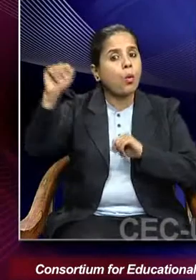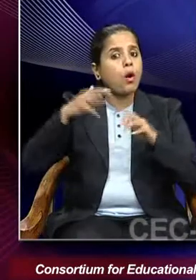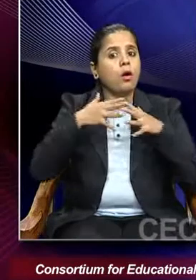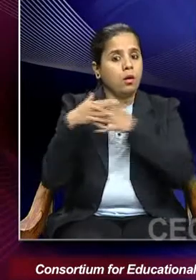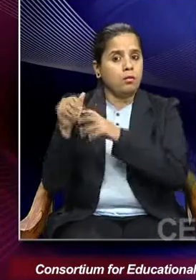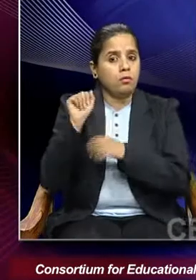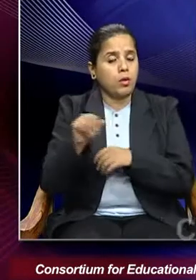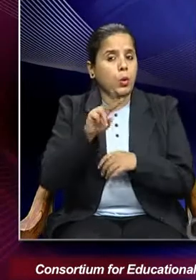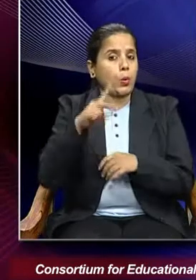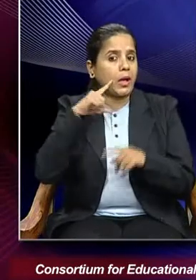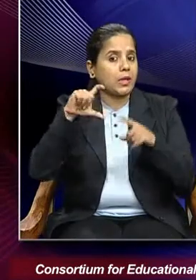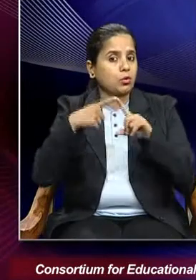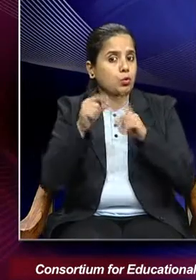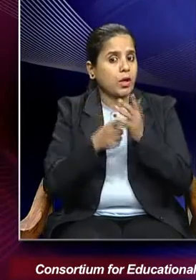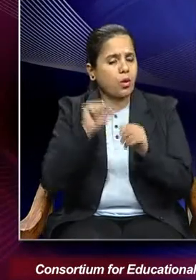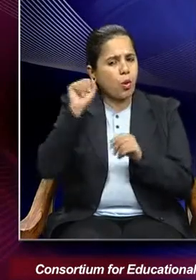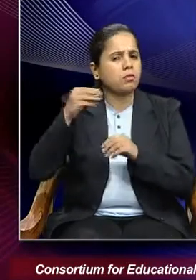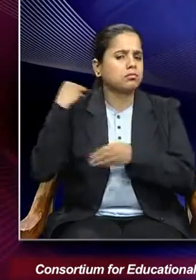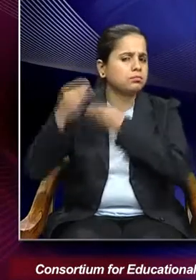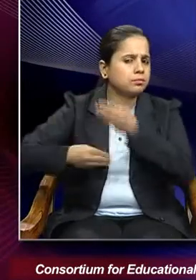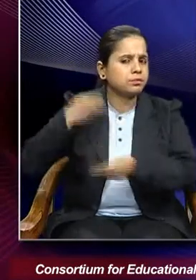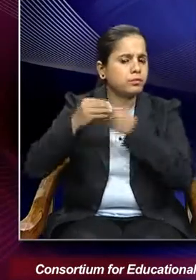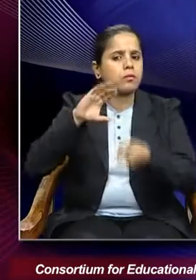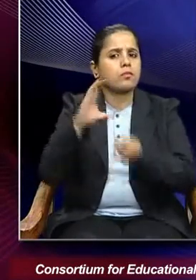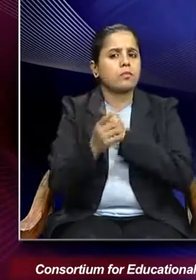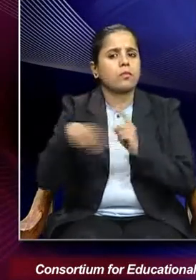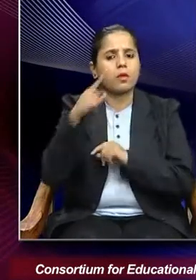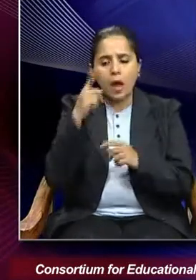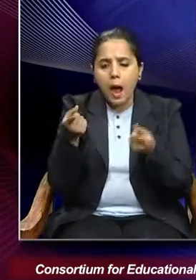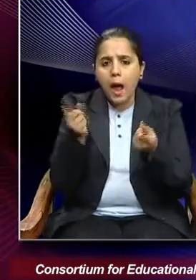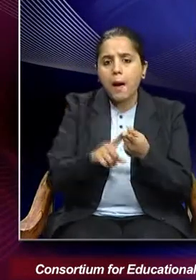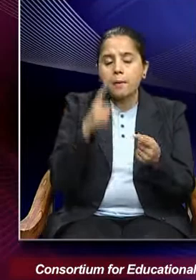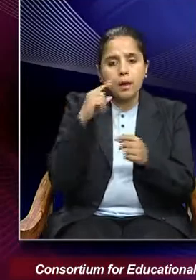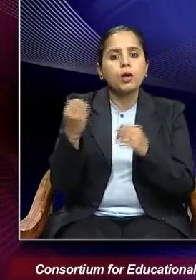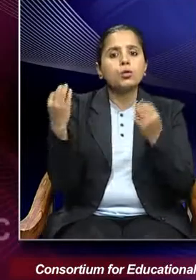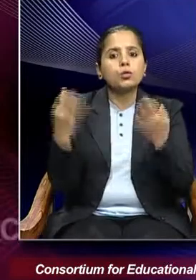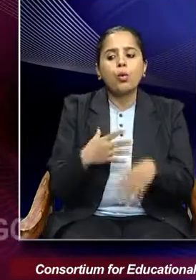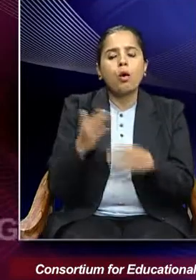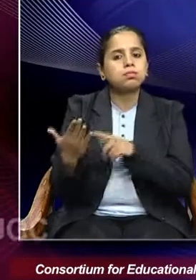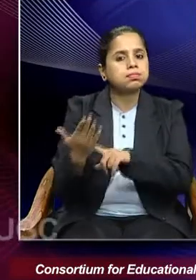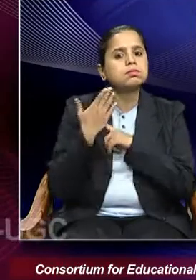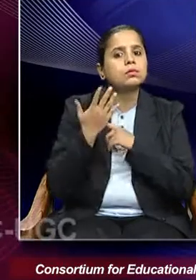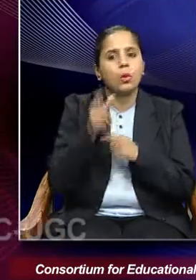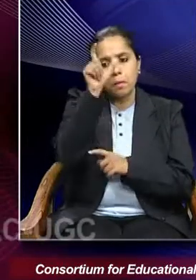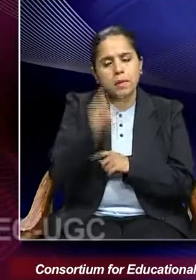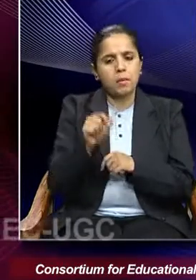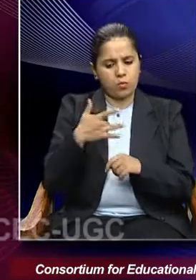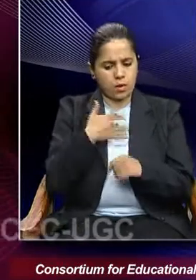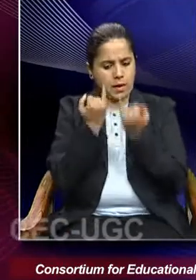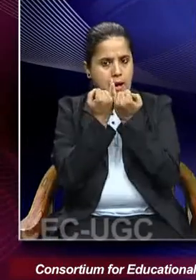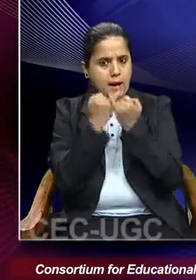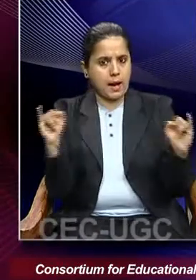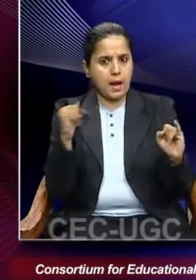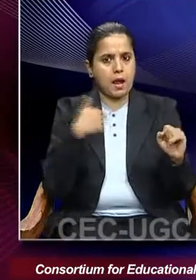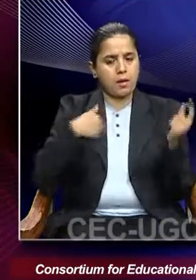and cultural traditions and was born out of a new wave of individualism and